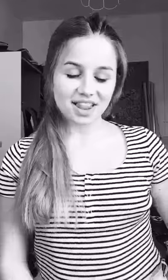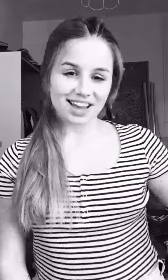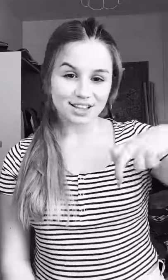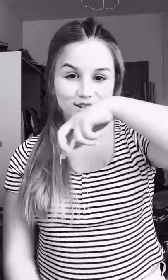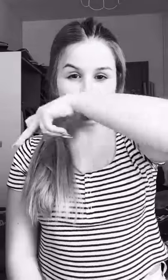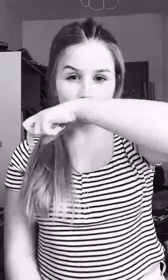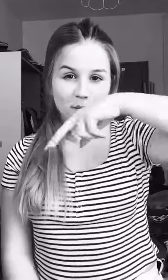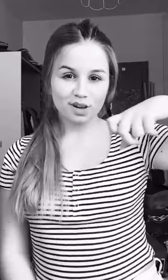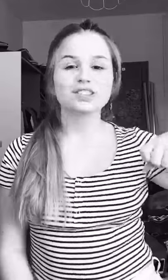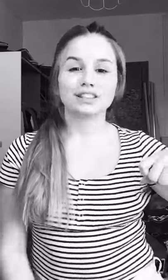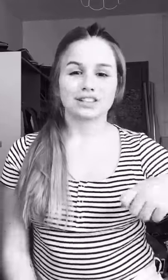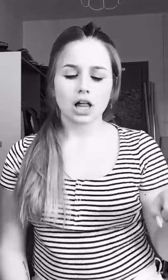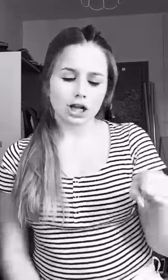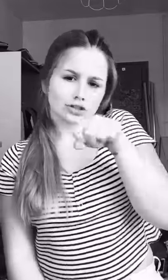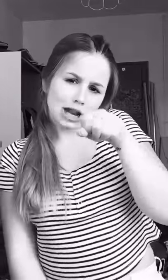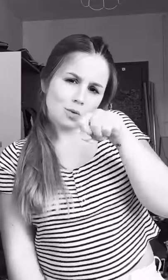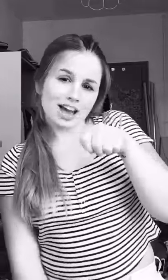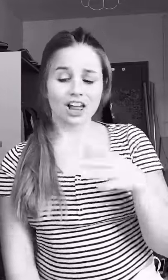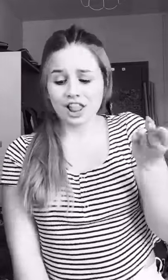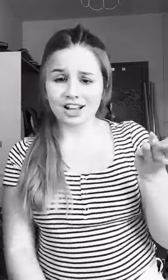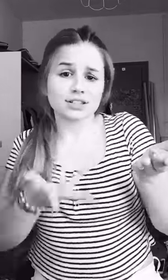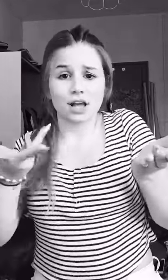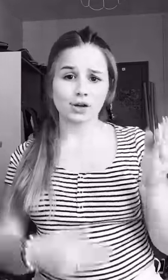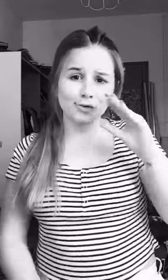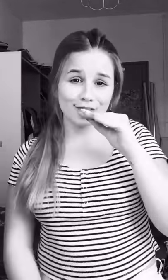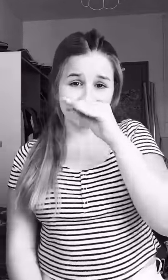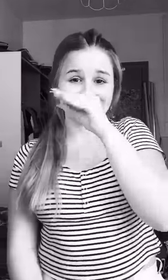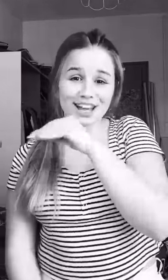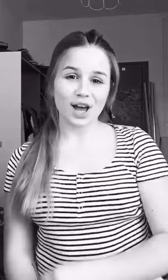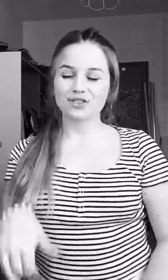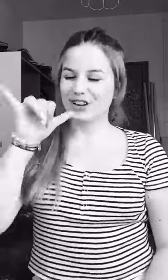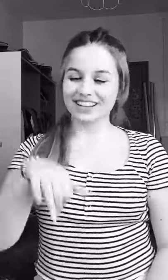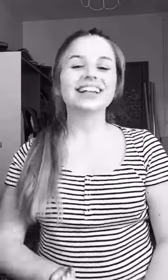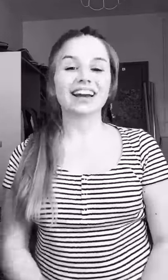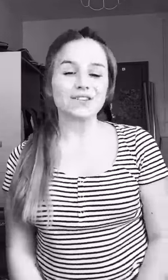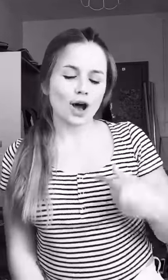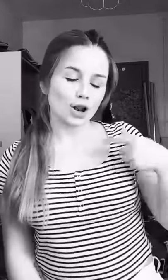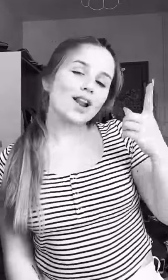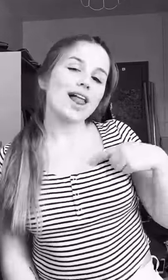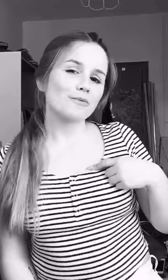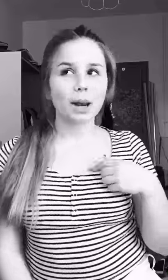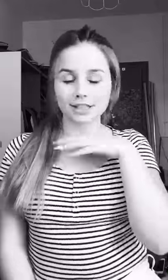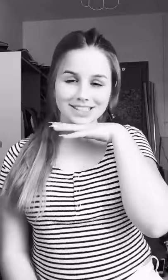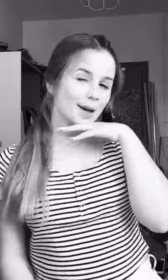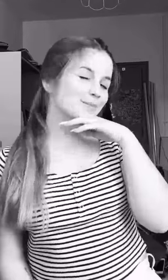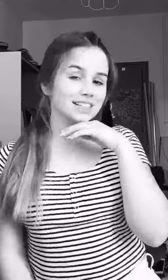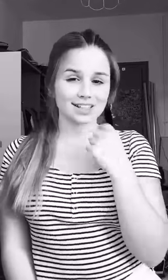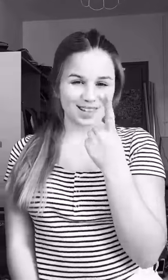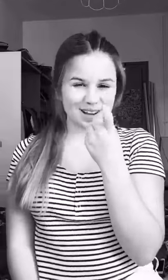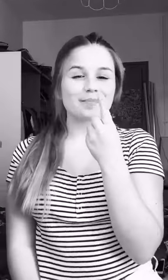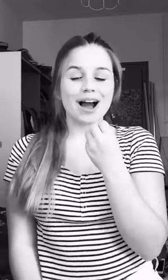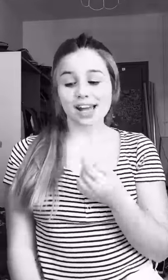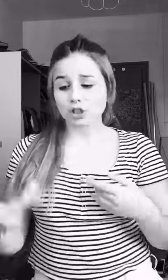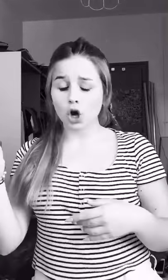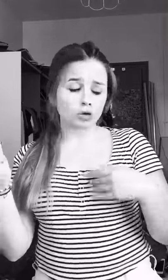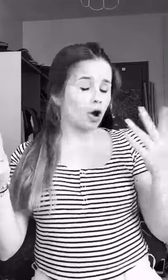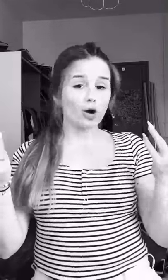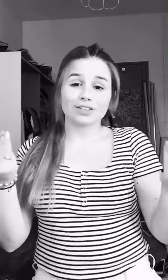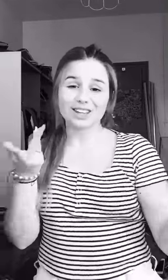Let's go to the beach, eat, let's go get a wave They say what they gonna say Have a drink, click, found a Bud Light Bad bitches like me, it's hard to come by The Patron, oh, let's